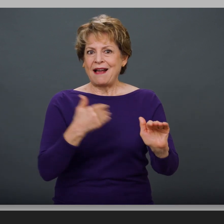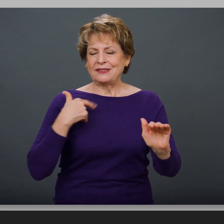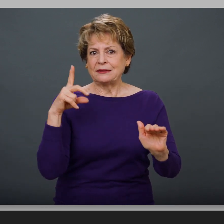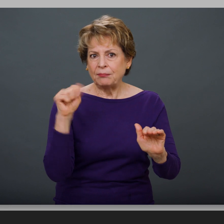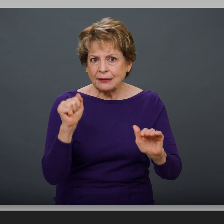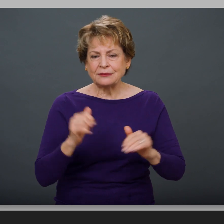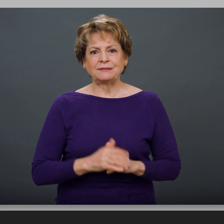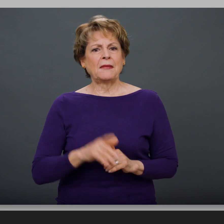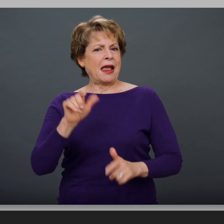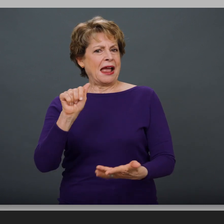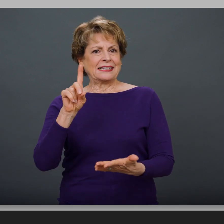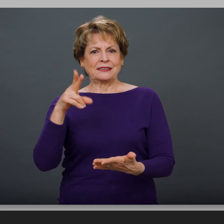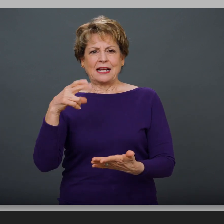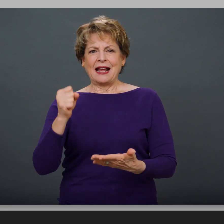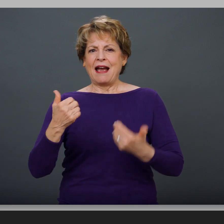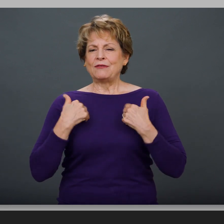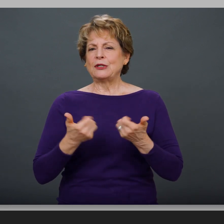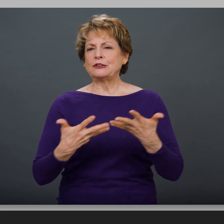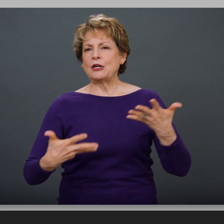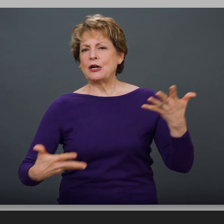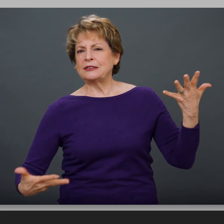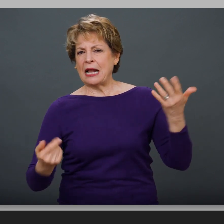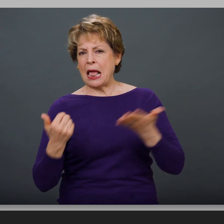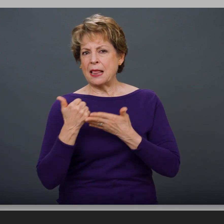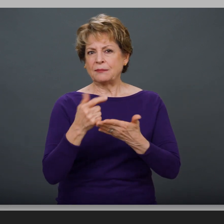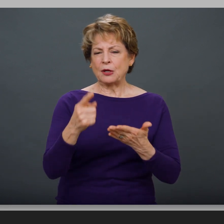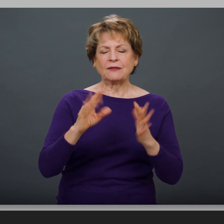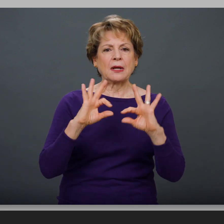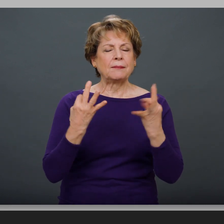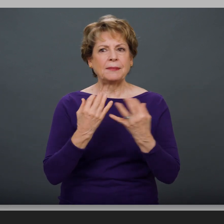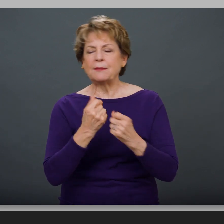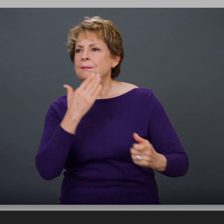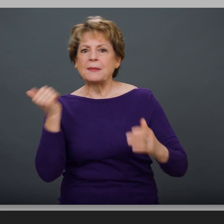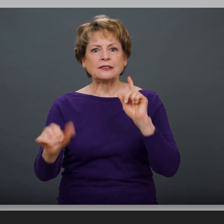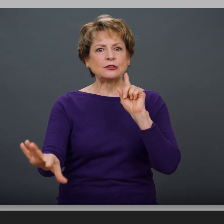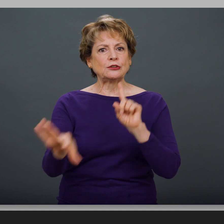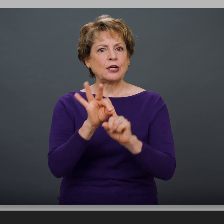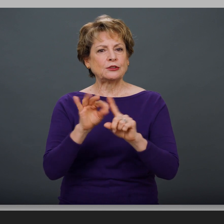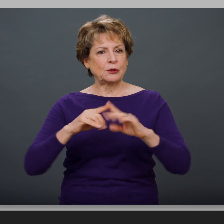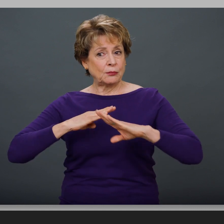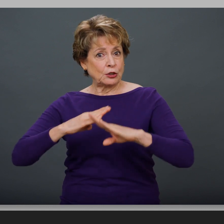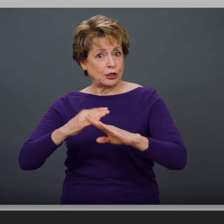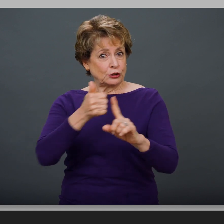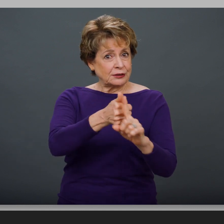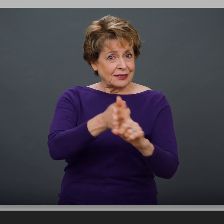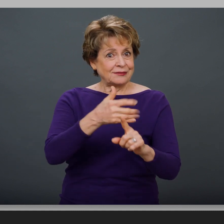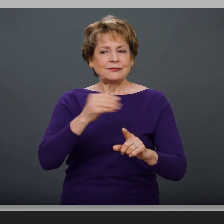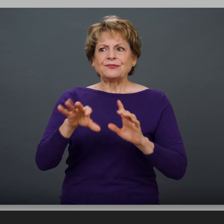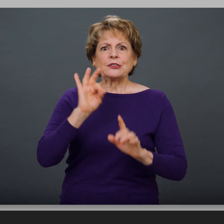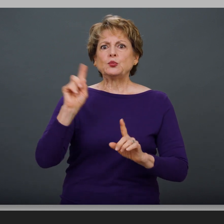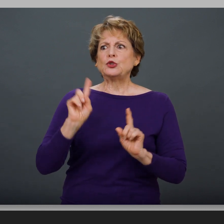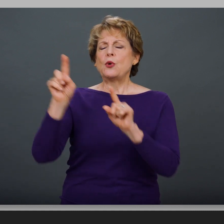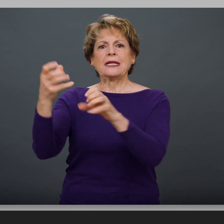ADHS has resources to help your family make the best choices to protect yourselves and find a vaccine provider near you.